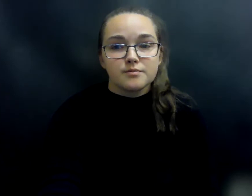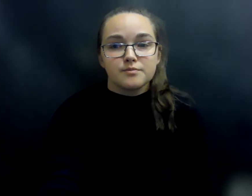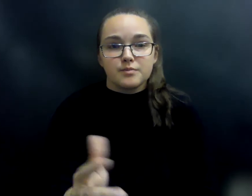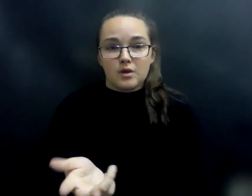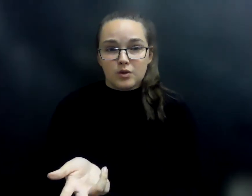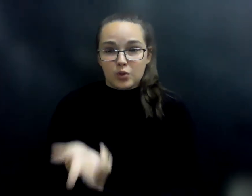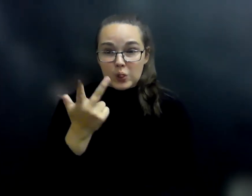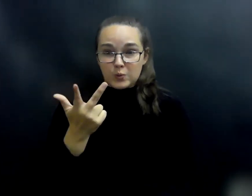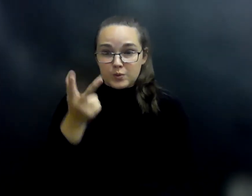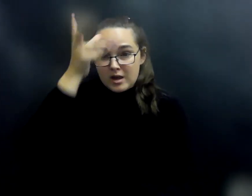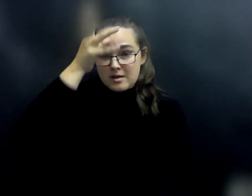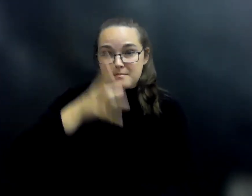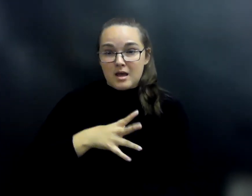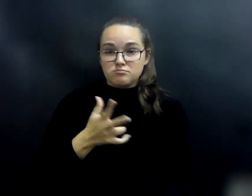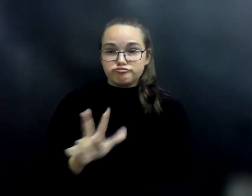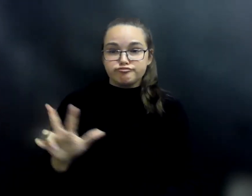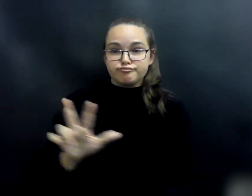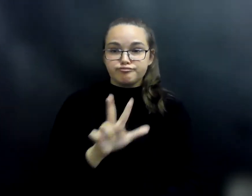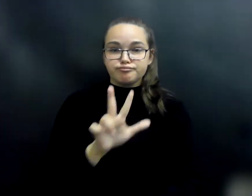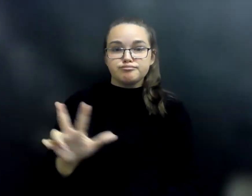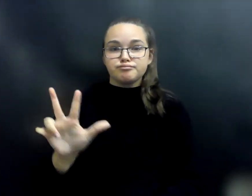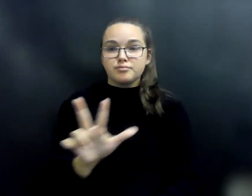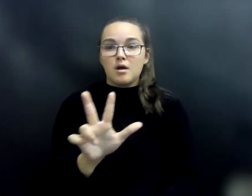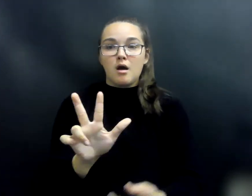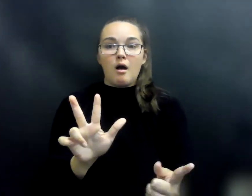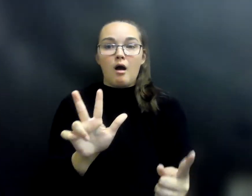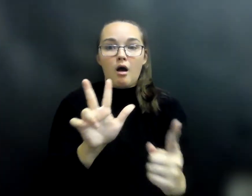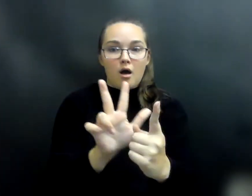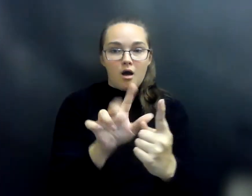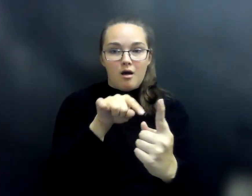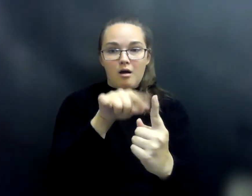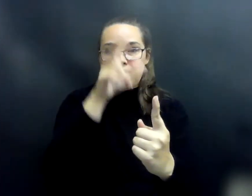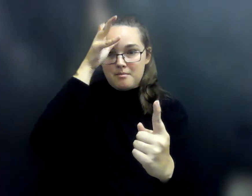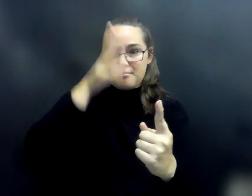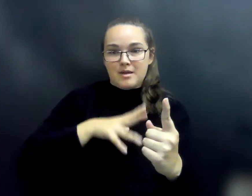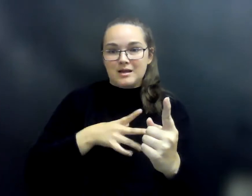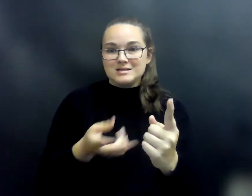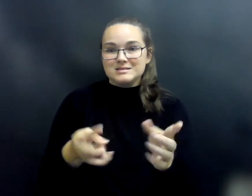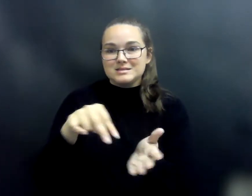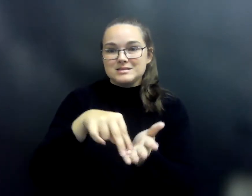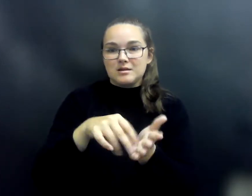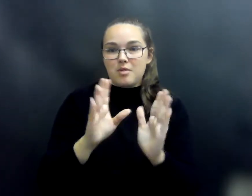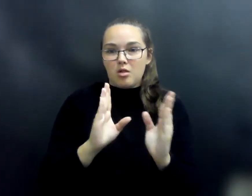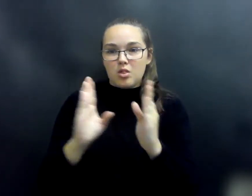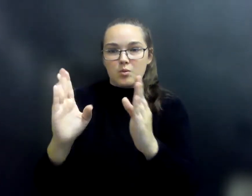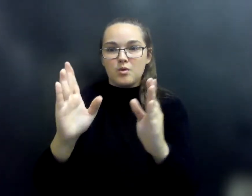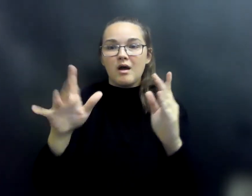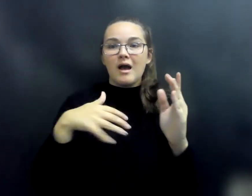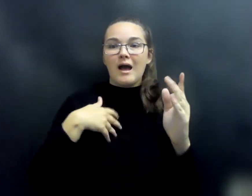The three men walked on until they met a man who was standing beside the road with a handkerchief wrapped around his eyes.